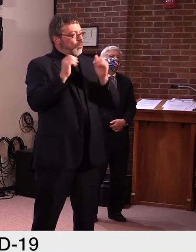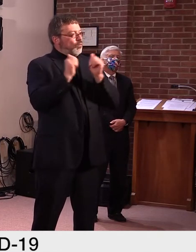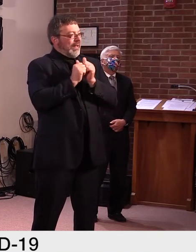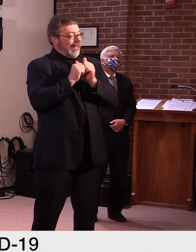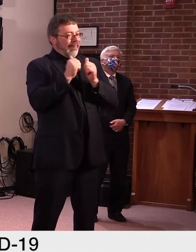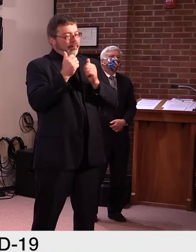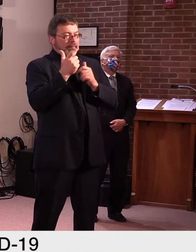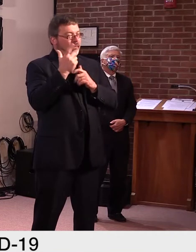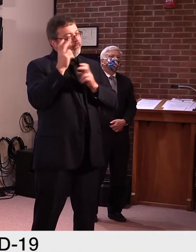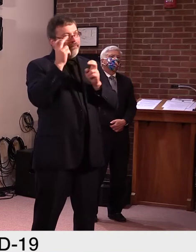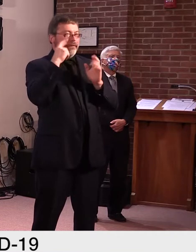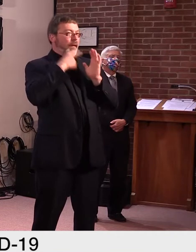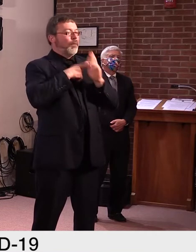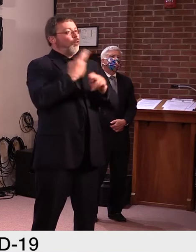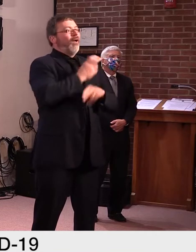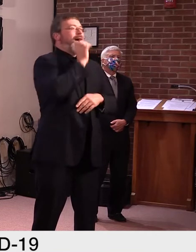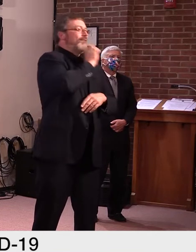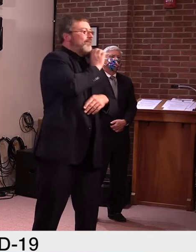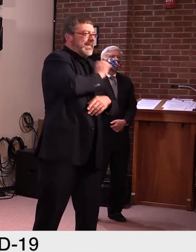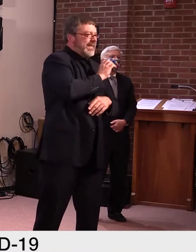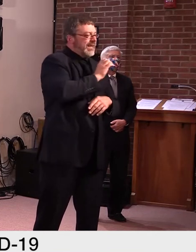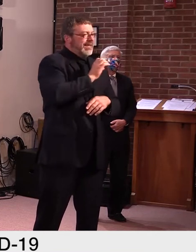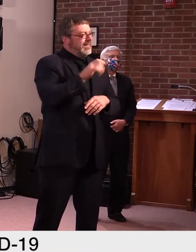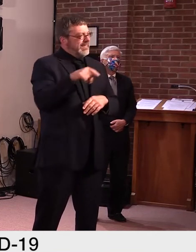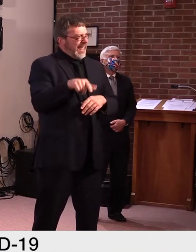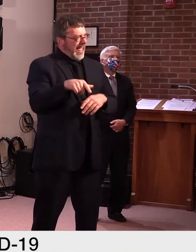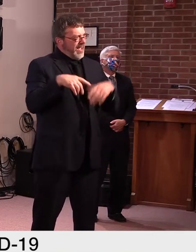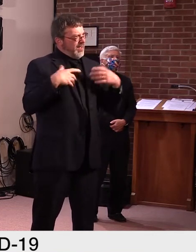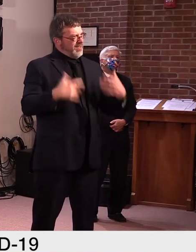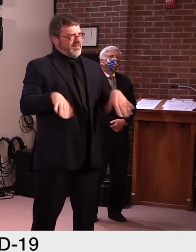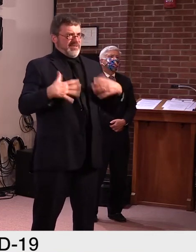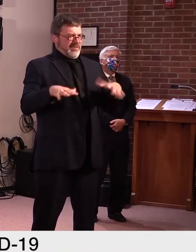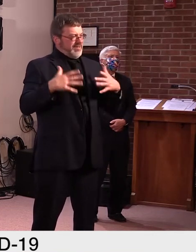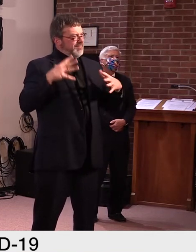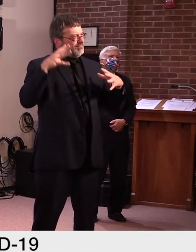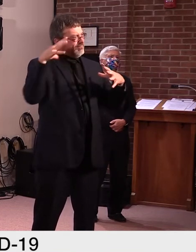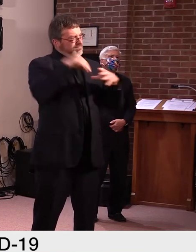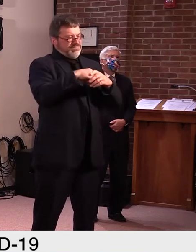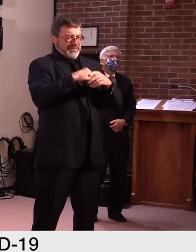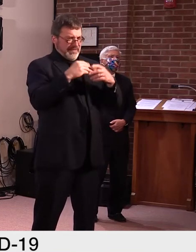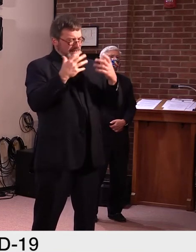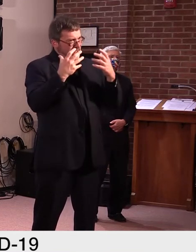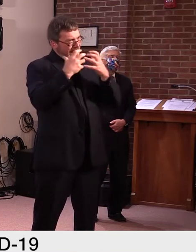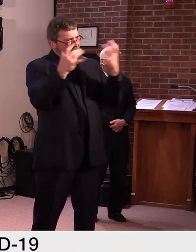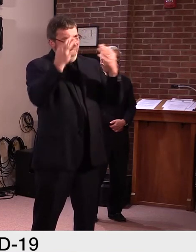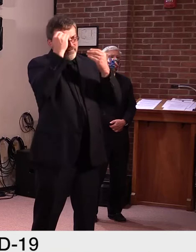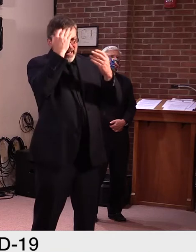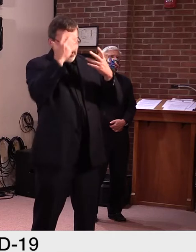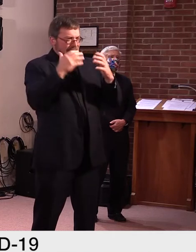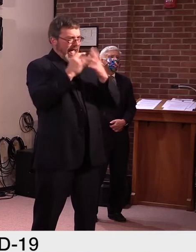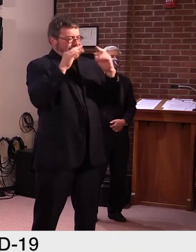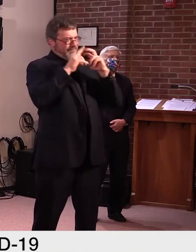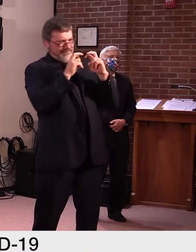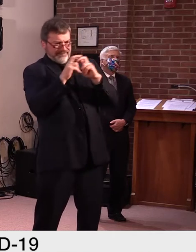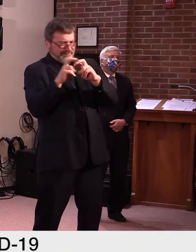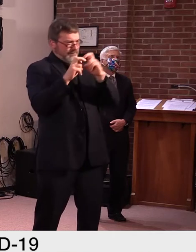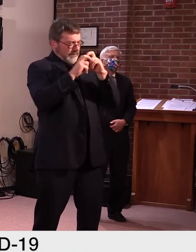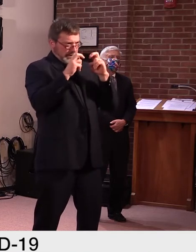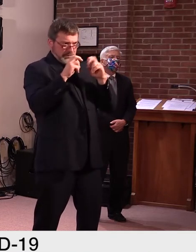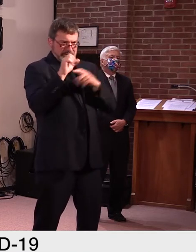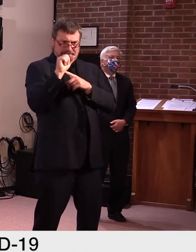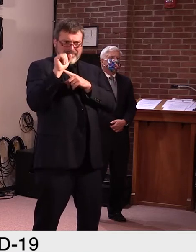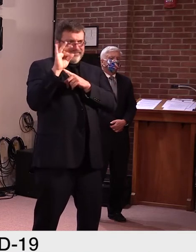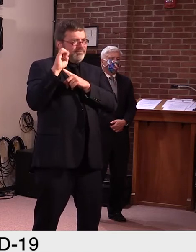schools, uh, that requires us to give about a week's notice of the food service folks to expect to prepare. So I think next week we'll have more information on this.